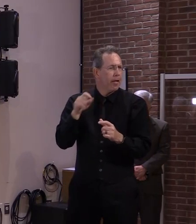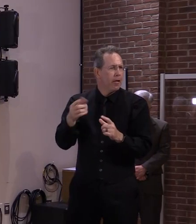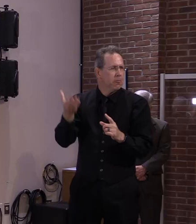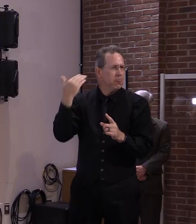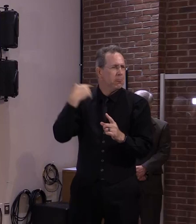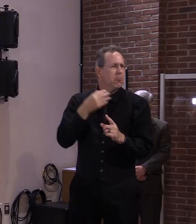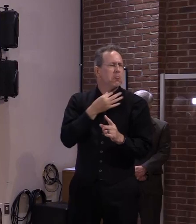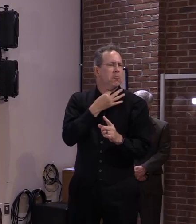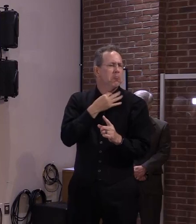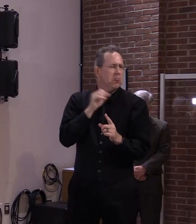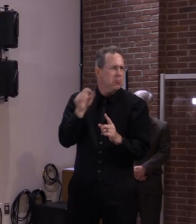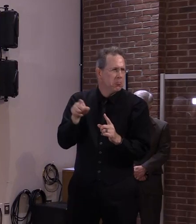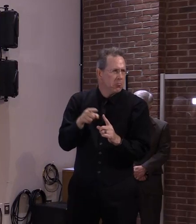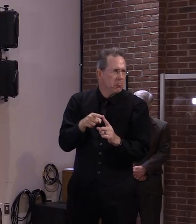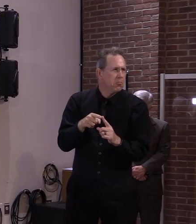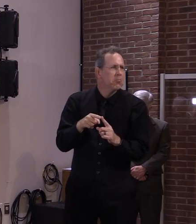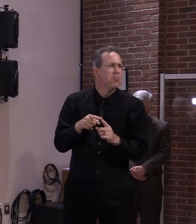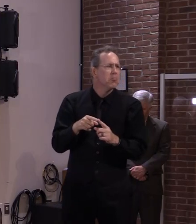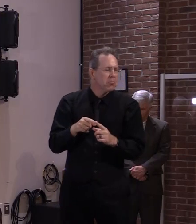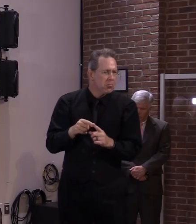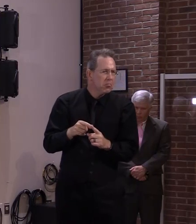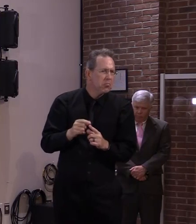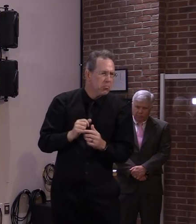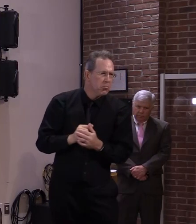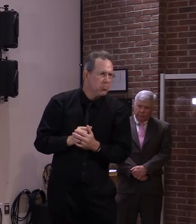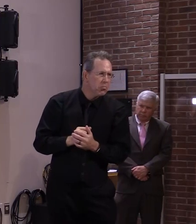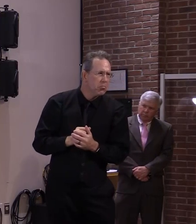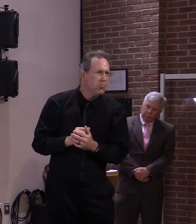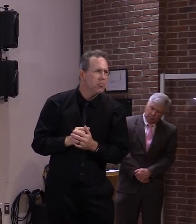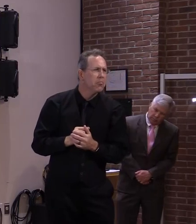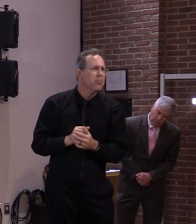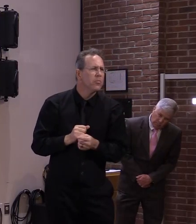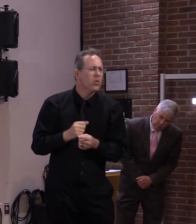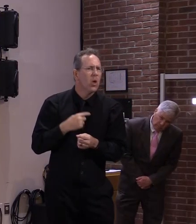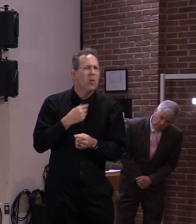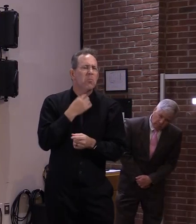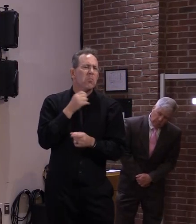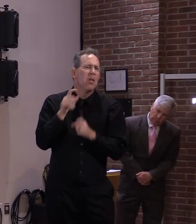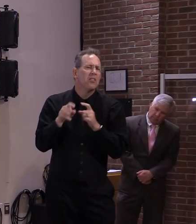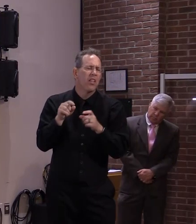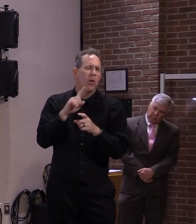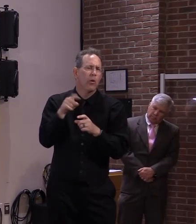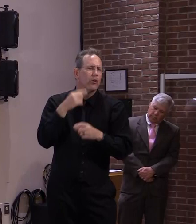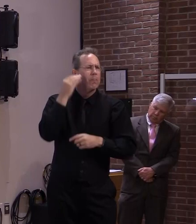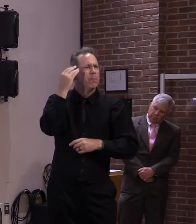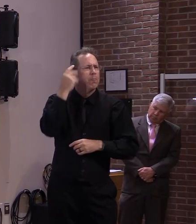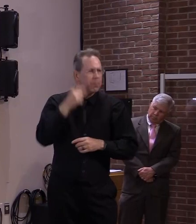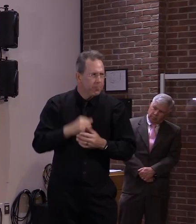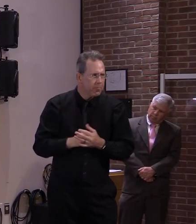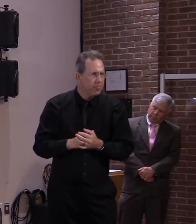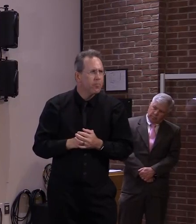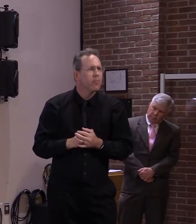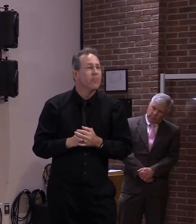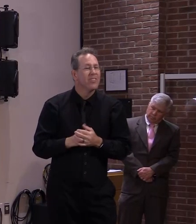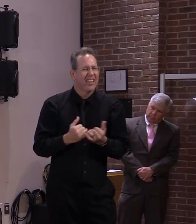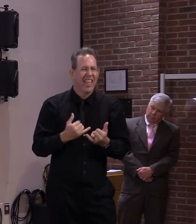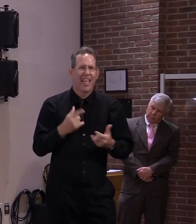haven't gotten to think about it much um hindsight being 2020